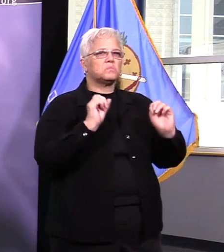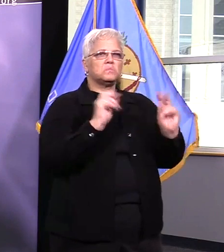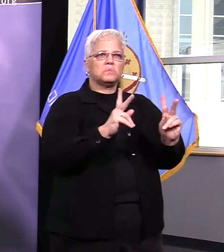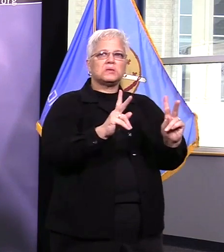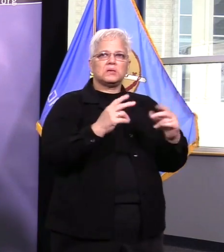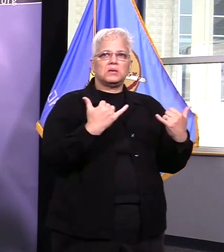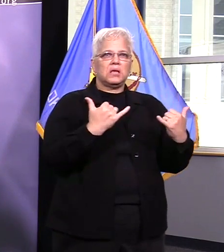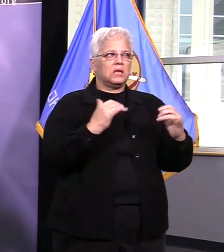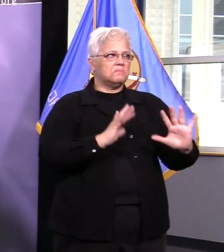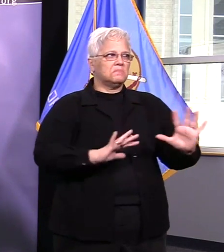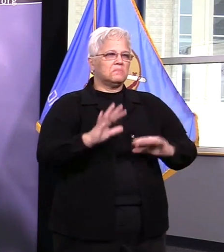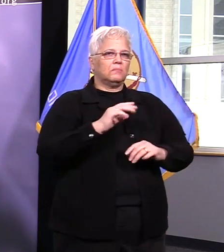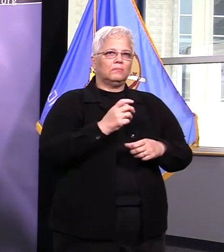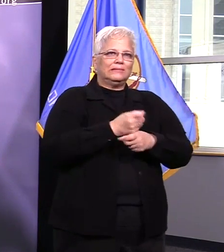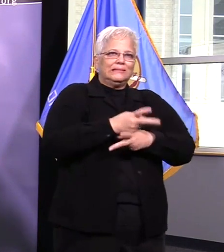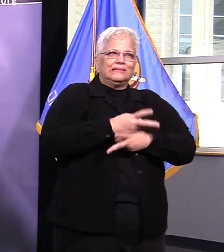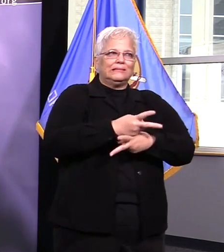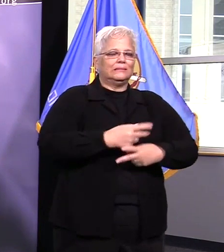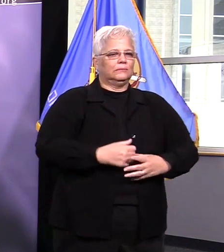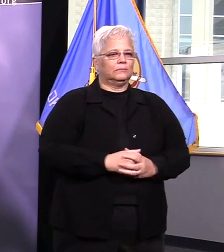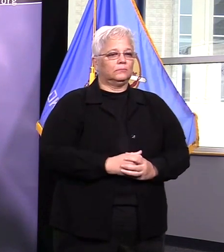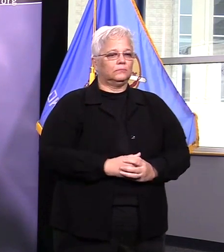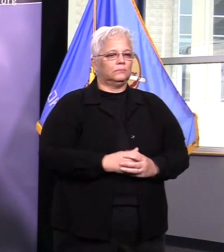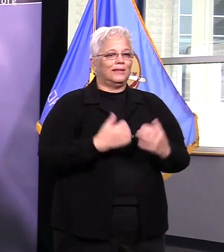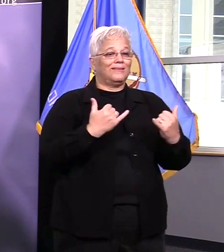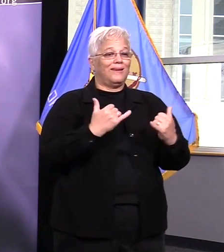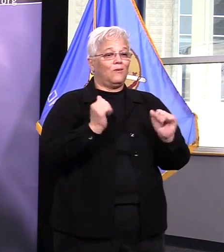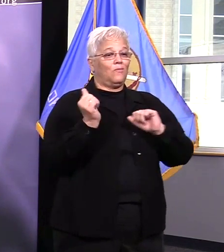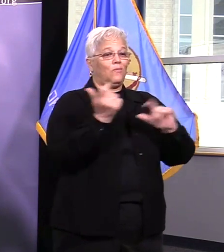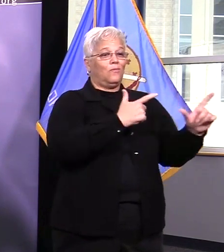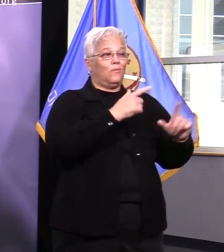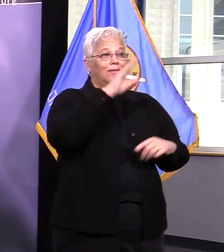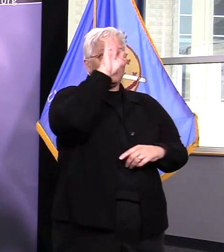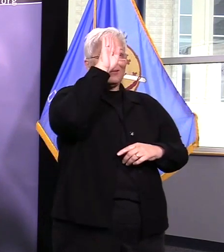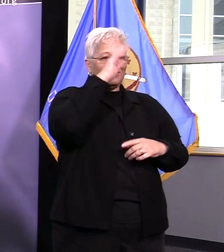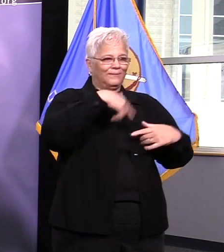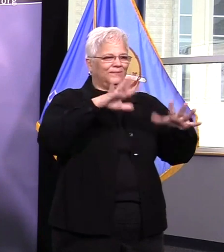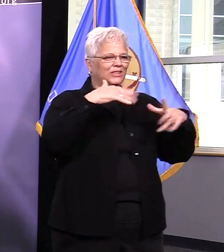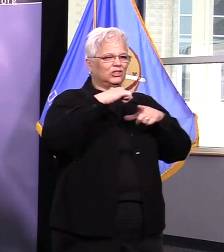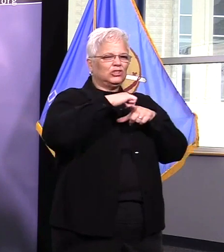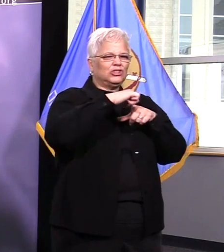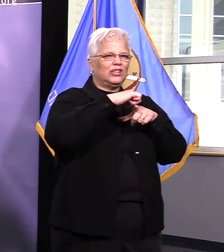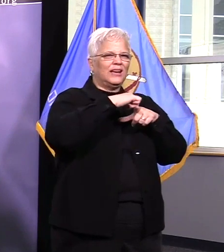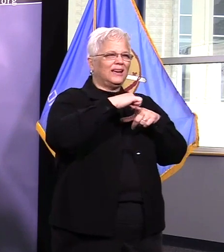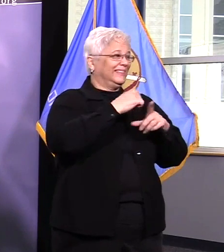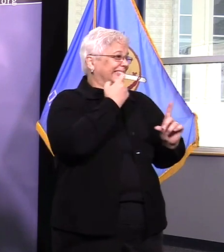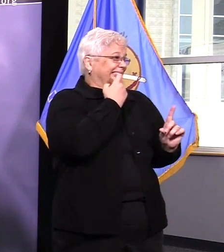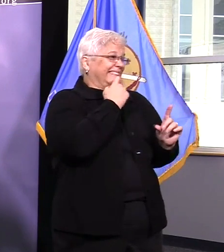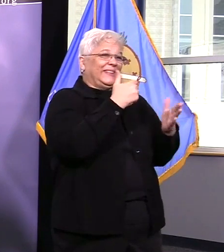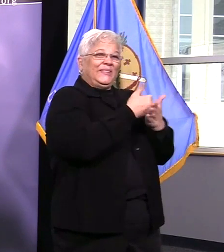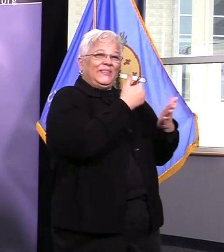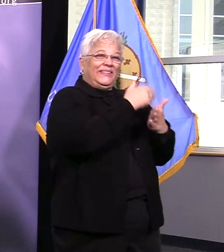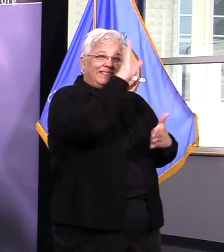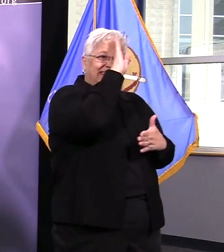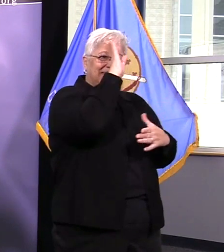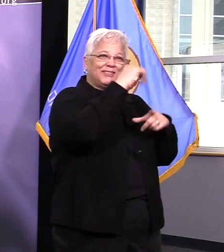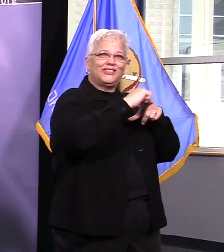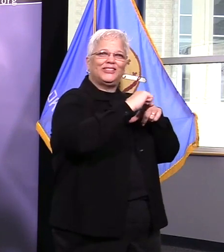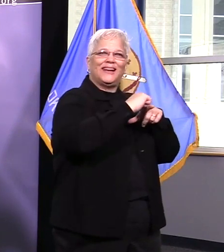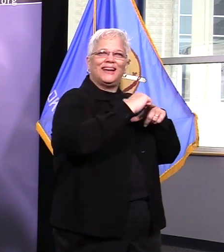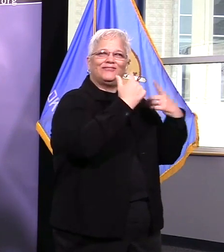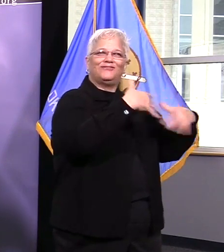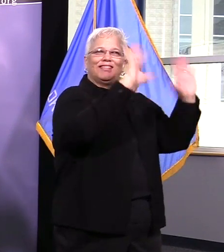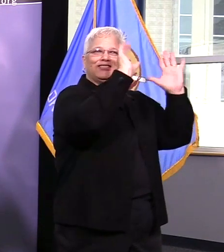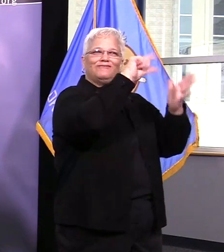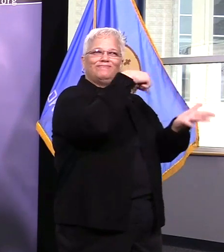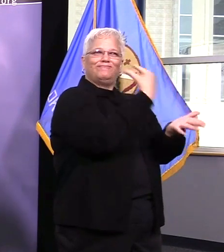we actually graduated those folks last this past week that's going to be very helpful that we have those folks out on the trucks when you look